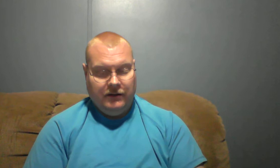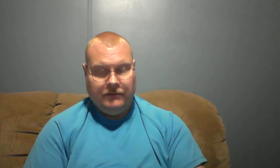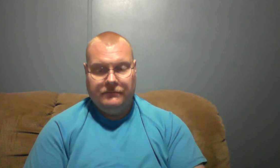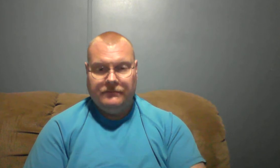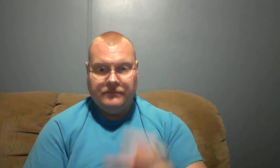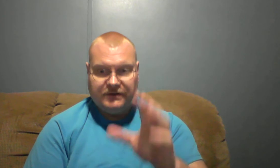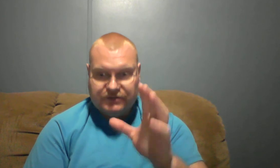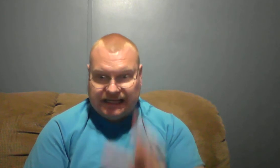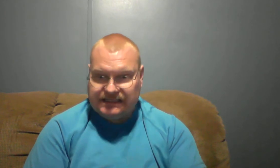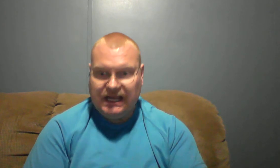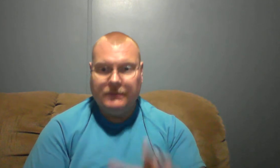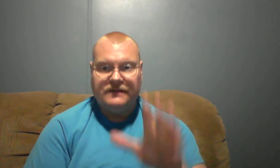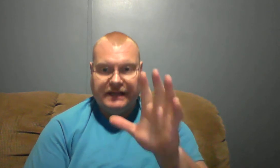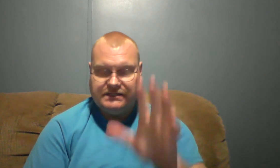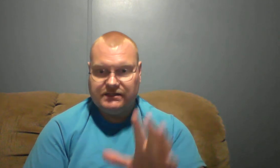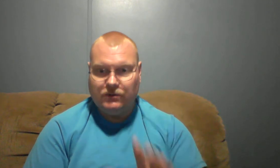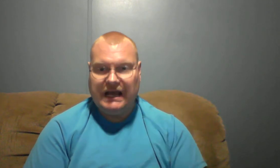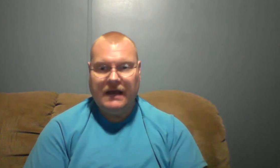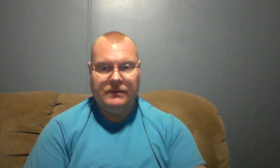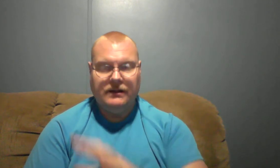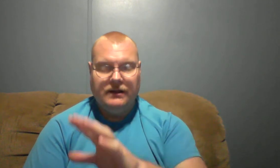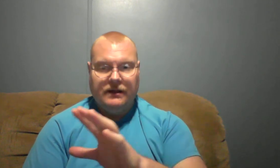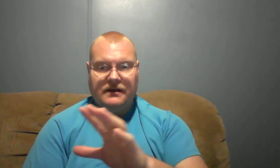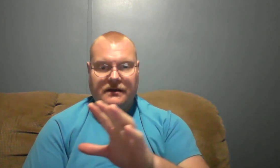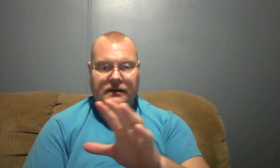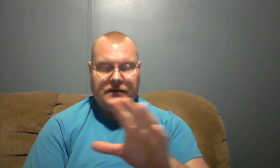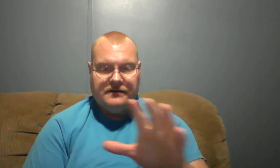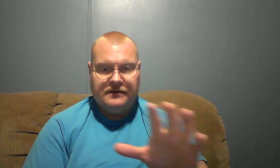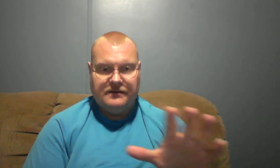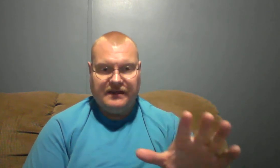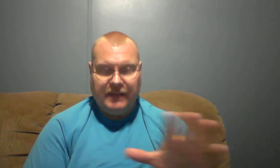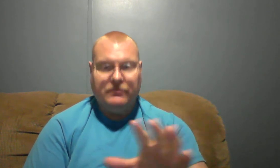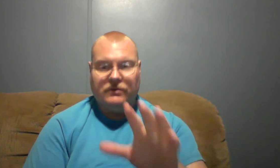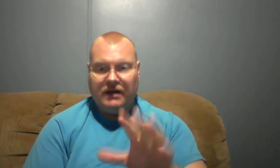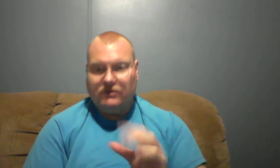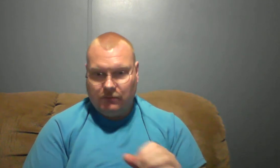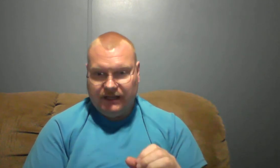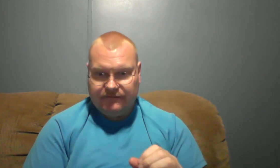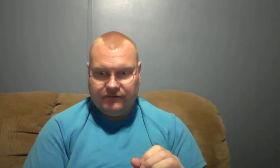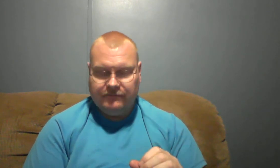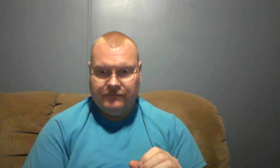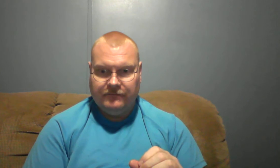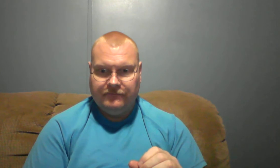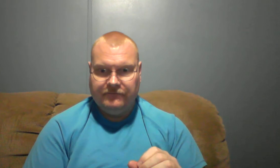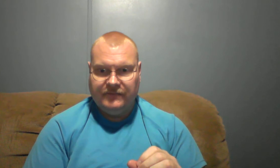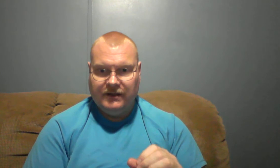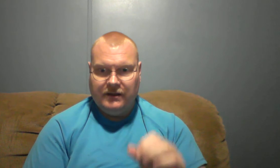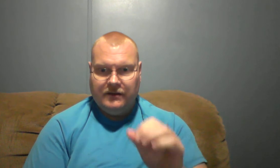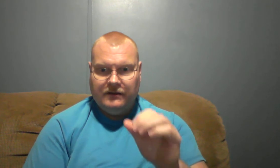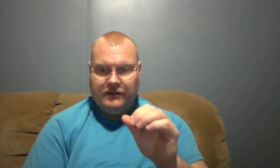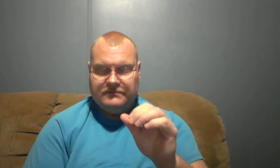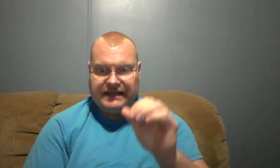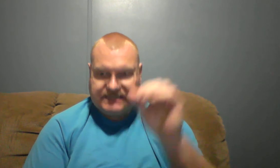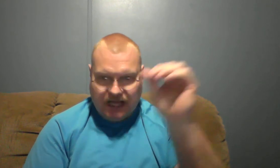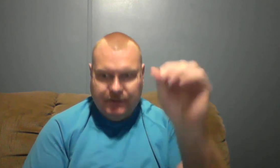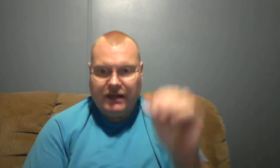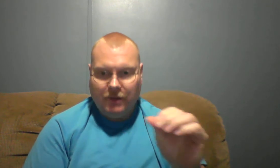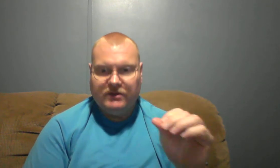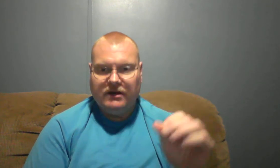but there's things coming things that's going to happen that people are not going to believe things coming upon the earth